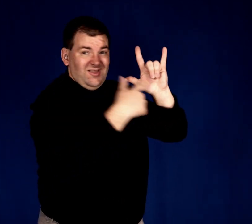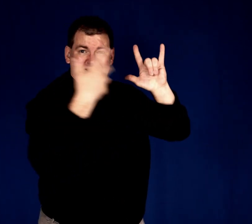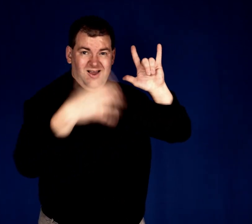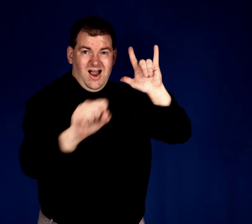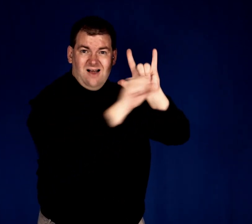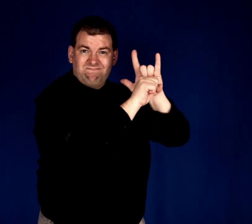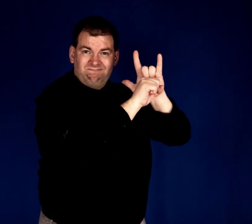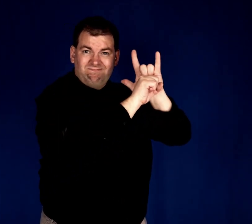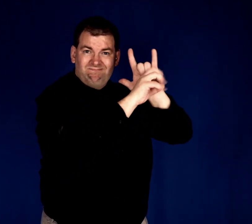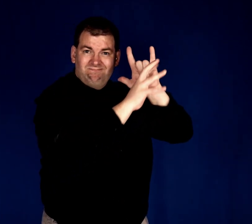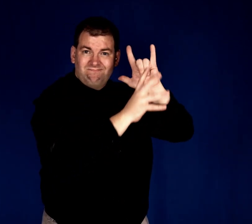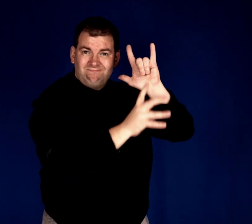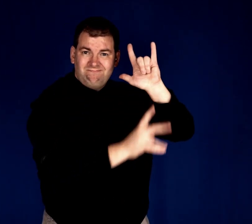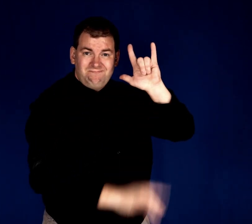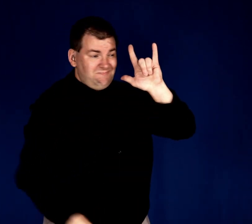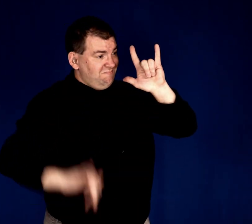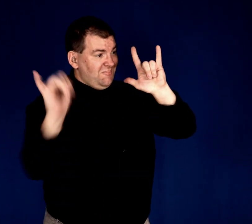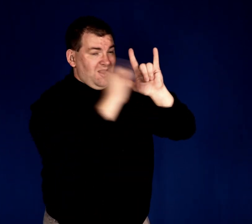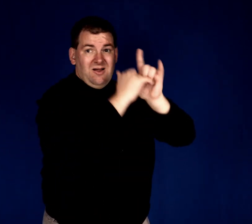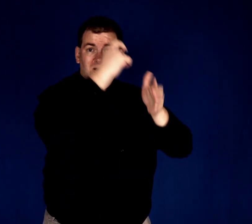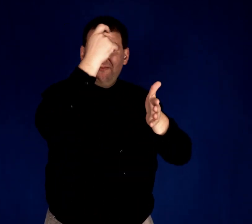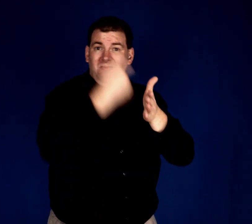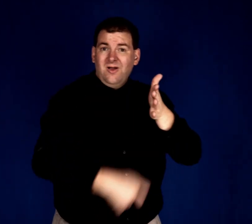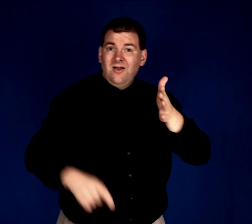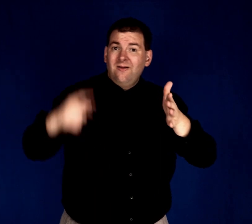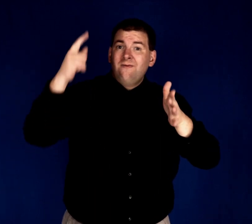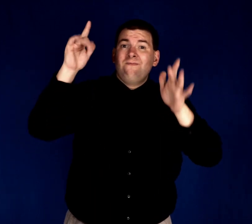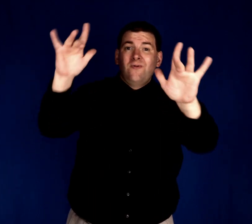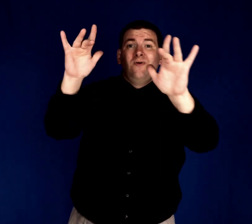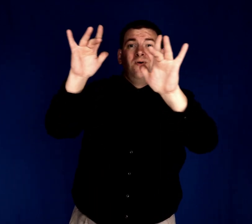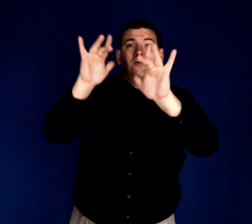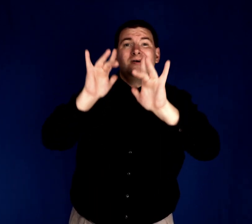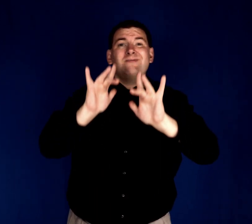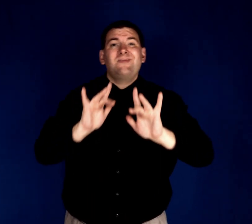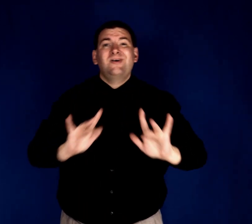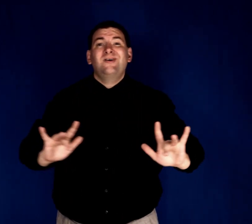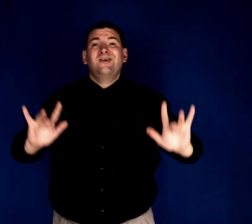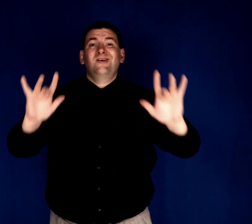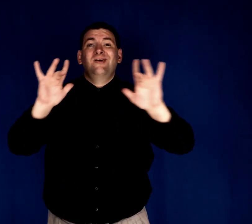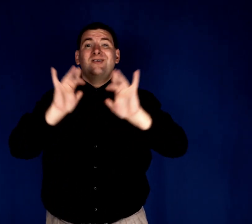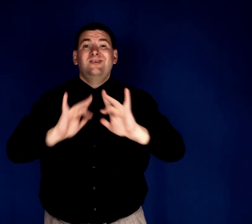Love paid the price for mercy